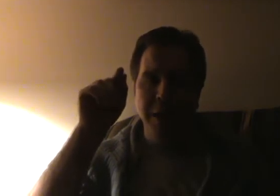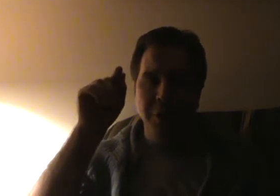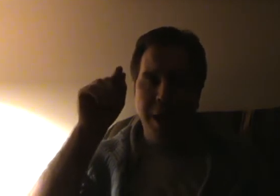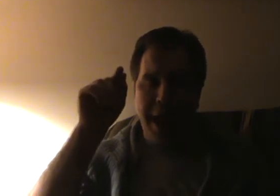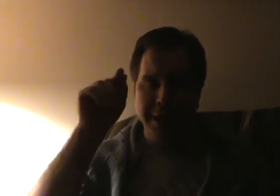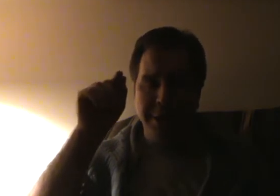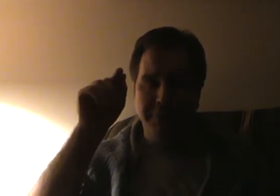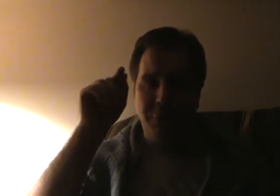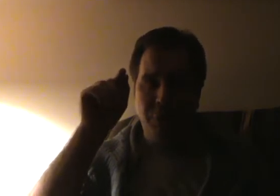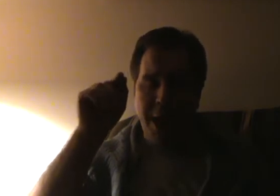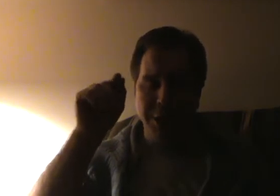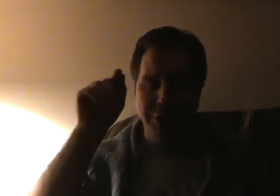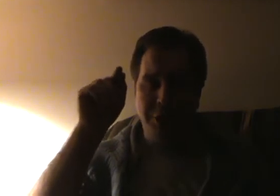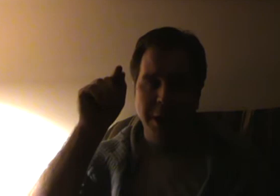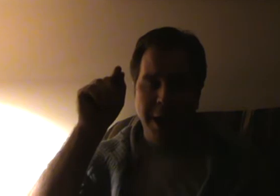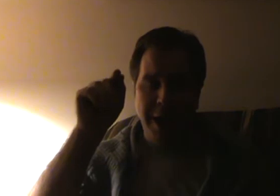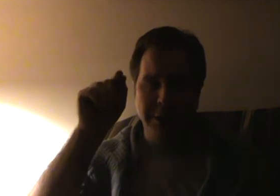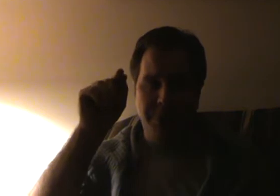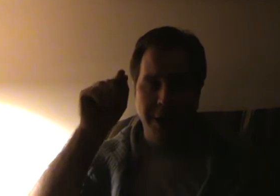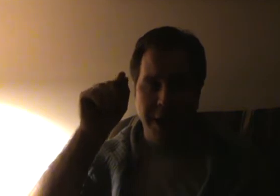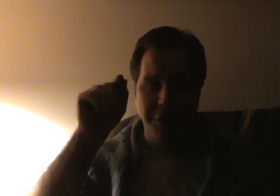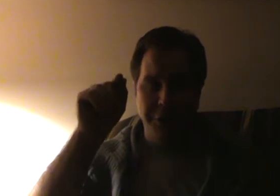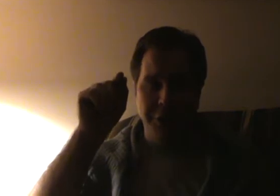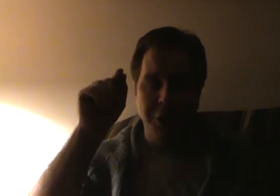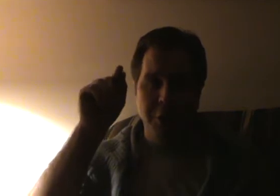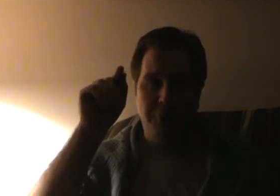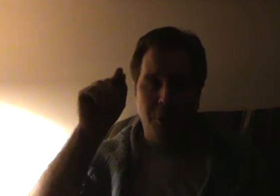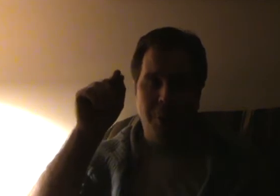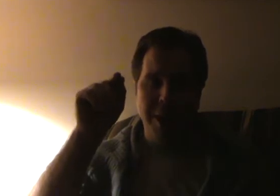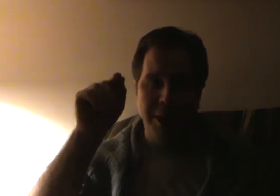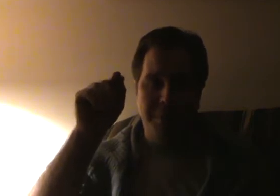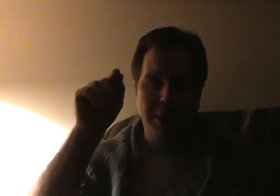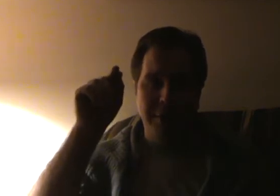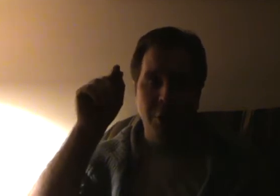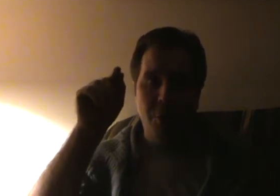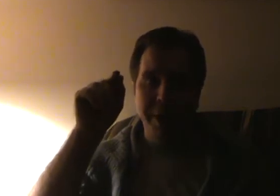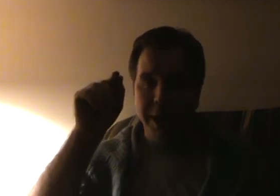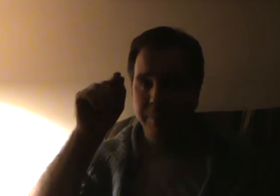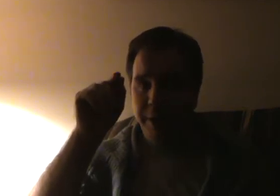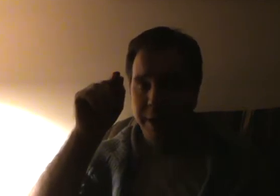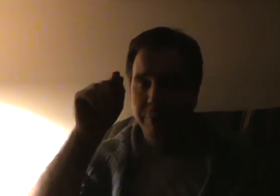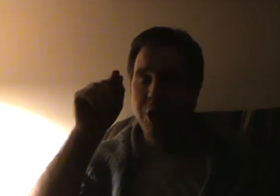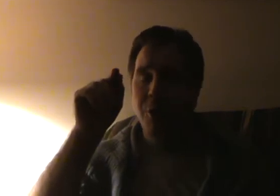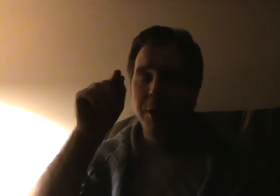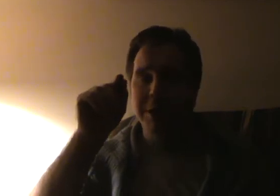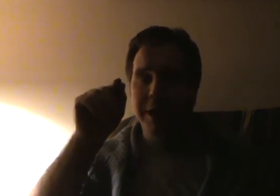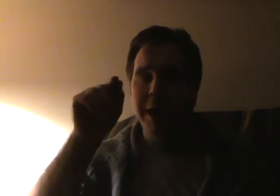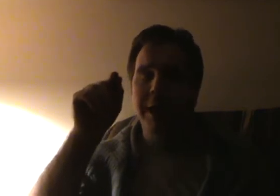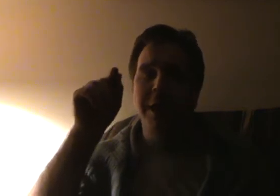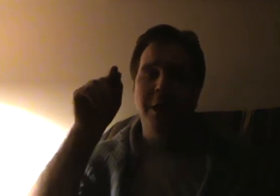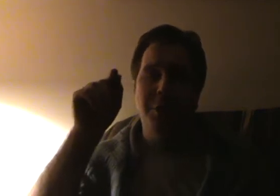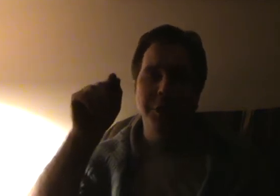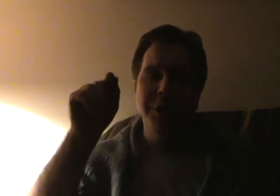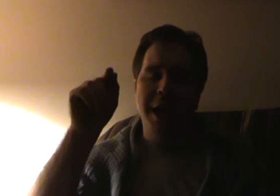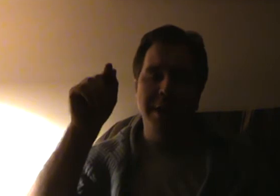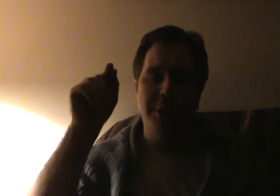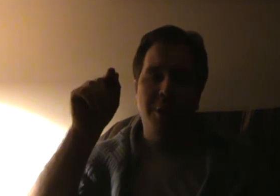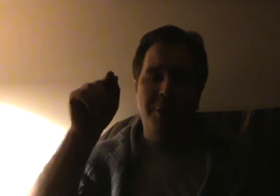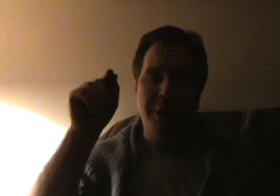ask them for rational explanations for why they believe what they believe. Once again, Christianity is a cultic